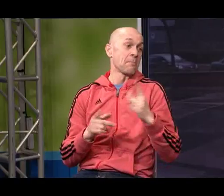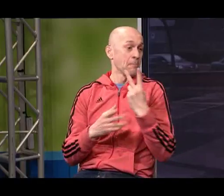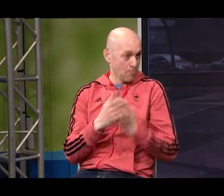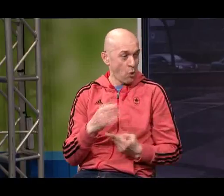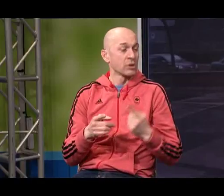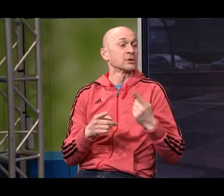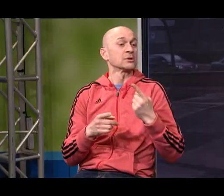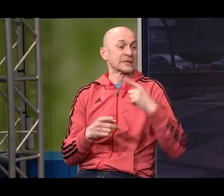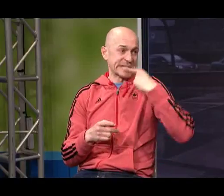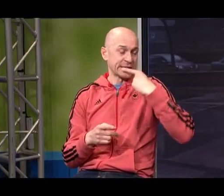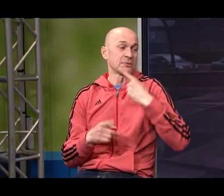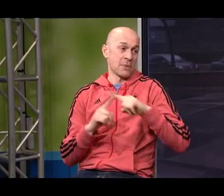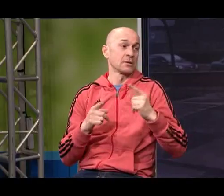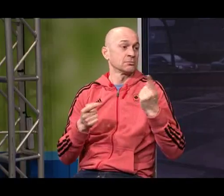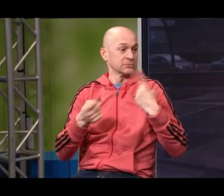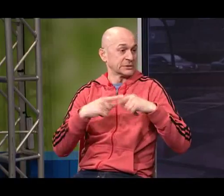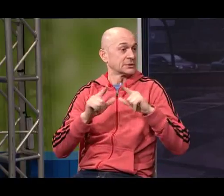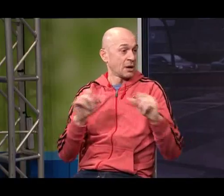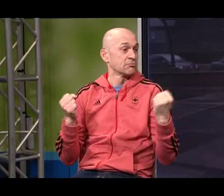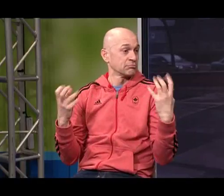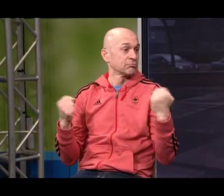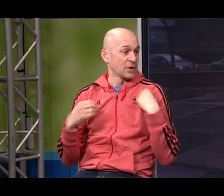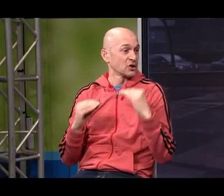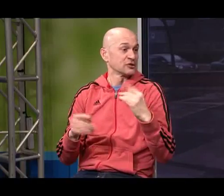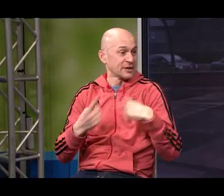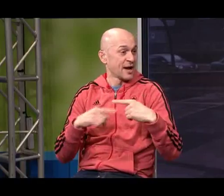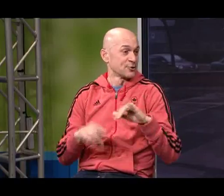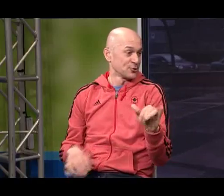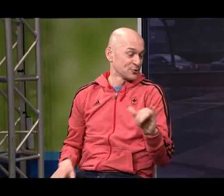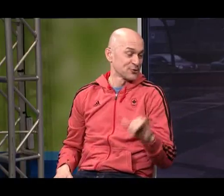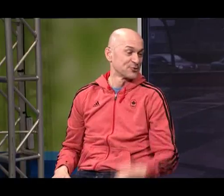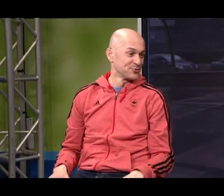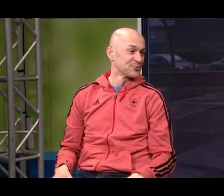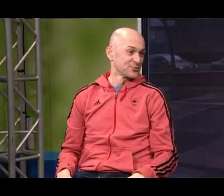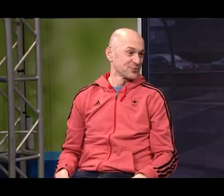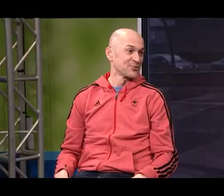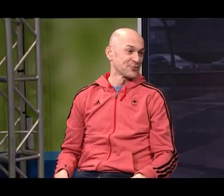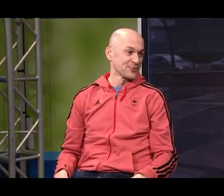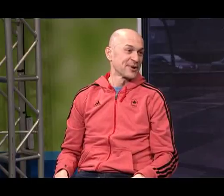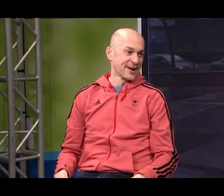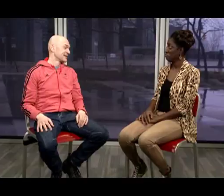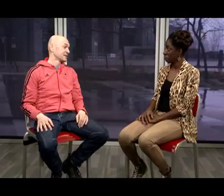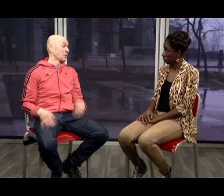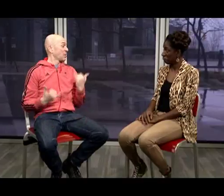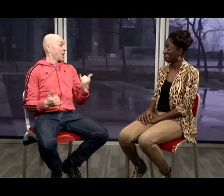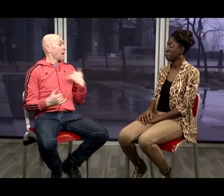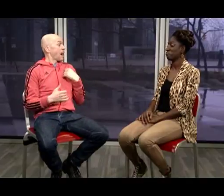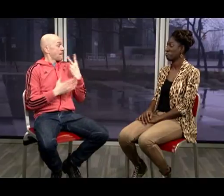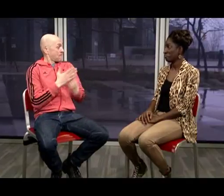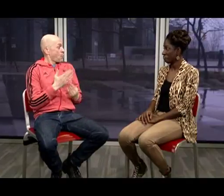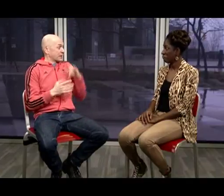taught them both They both use sign language But they also use spoken language So they're fluent